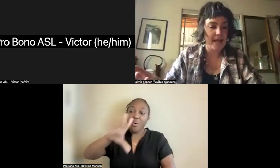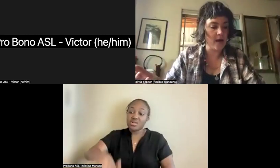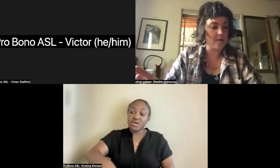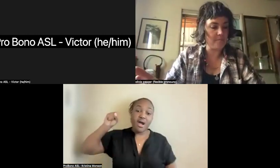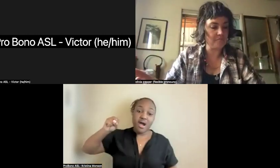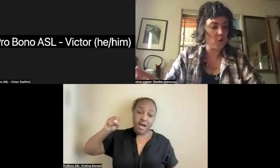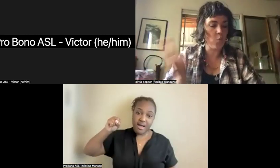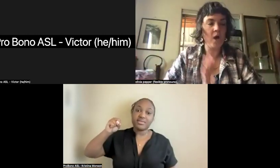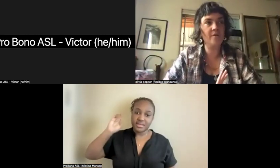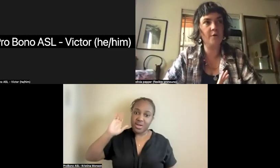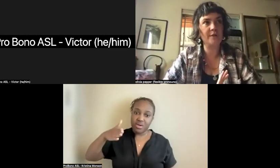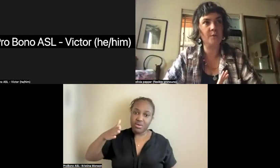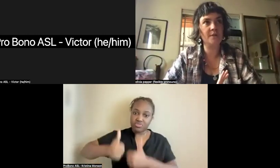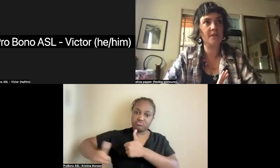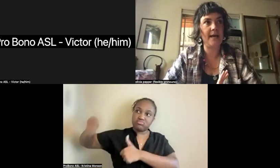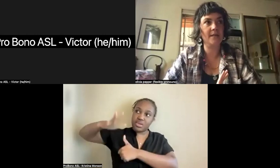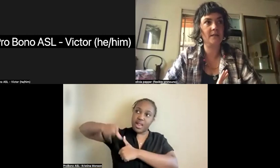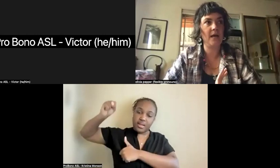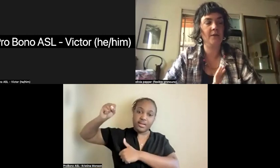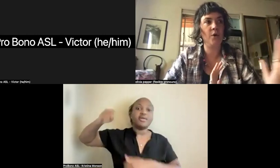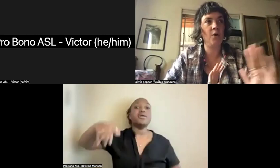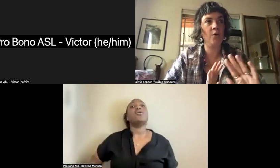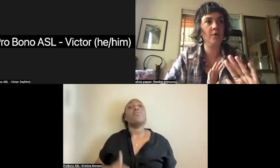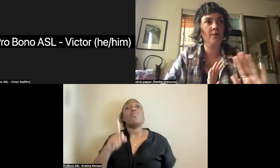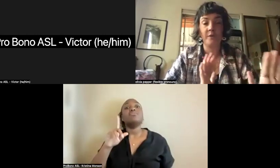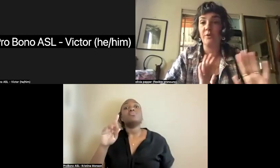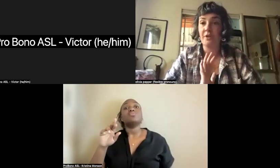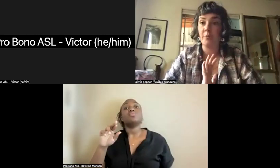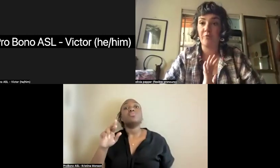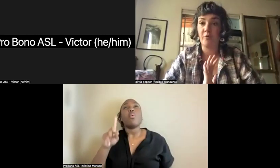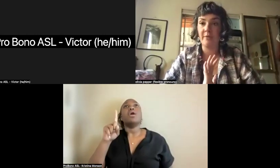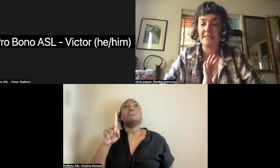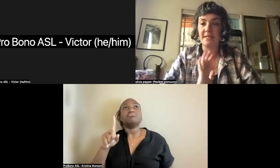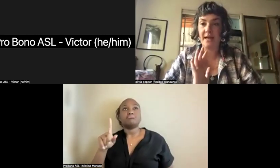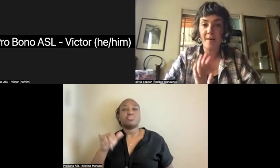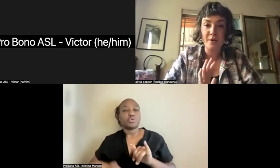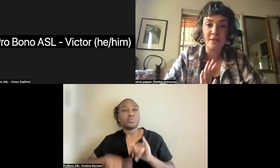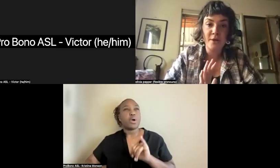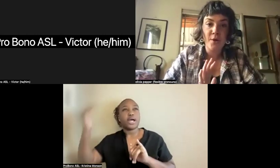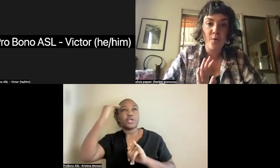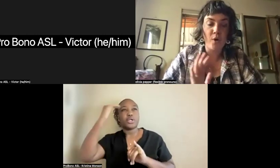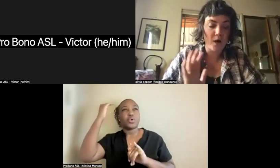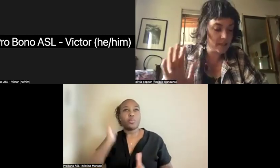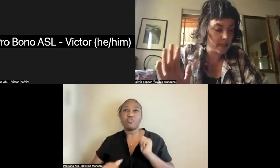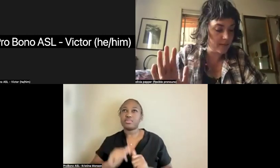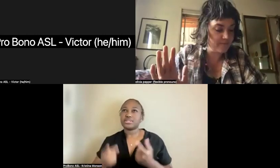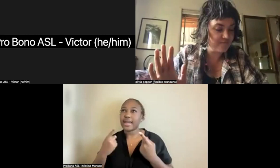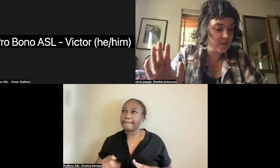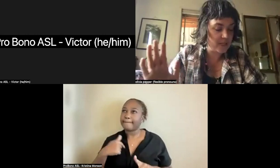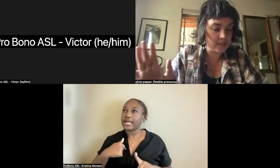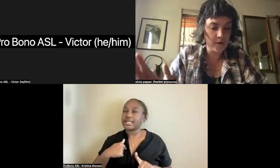One of the rituals that I know, the ritual theater performances that happened was